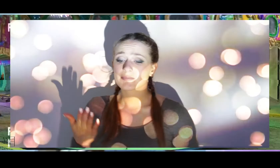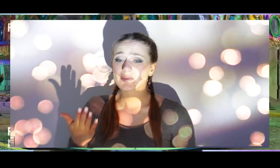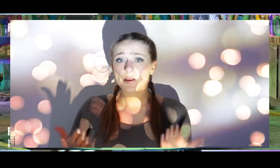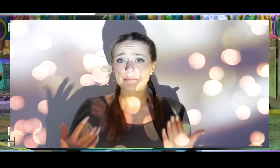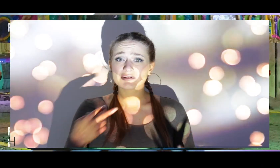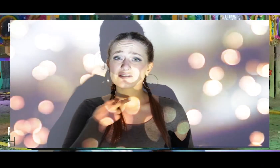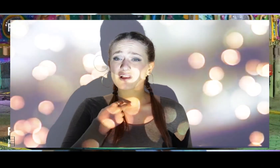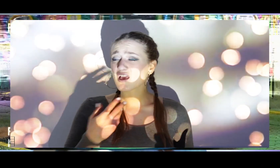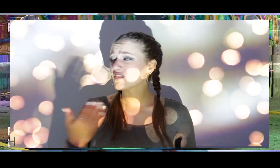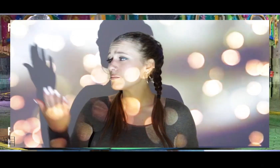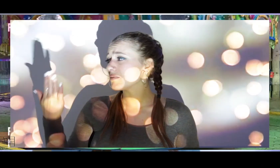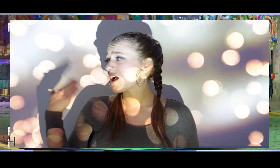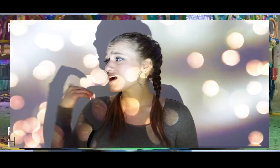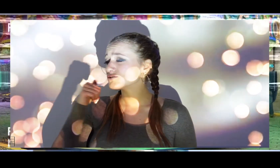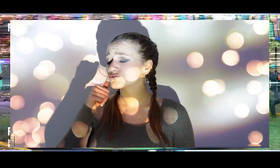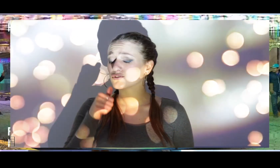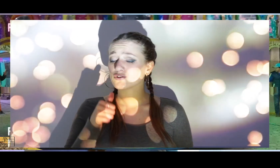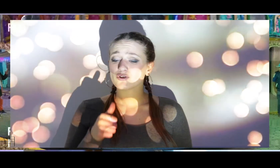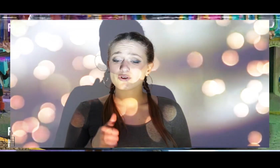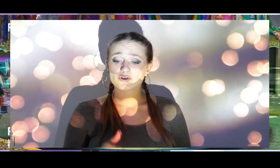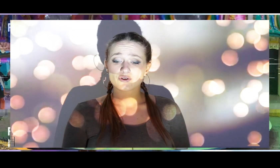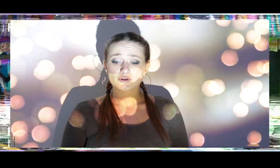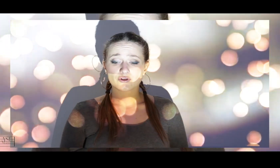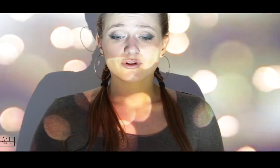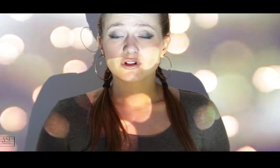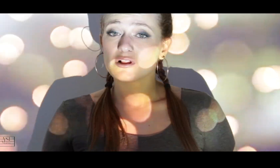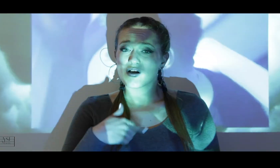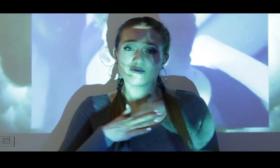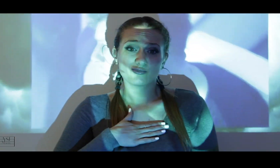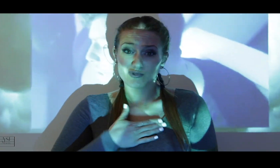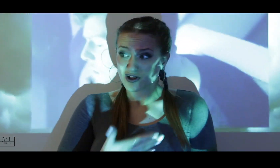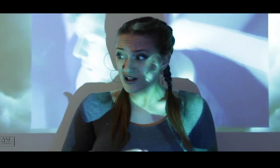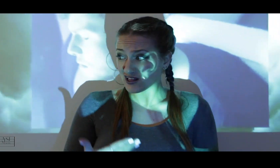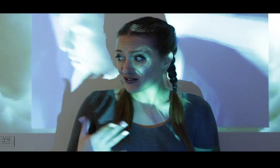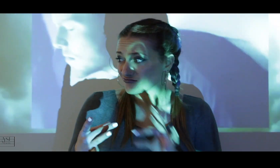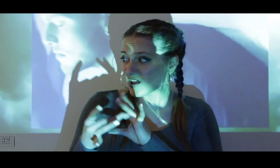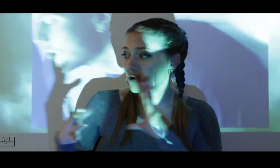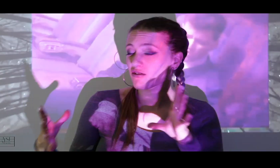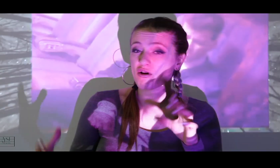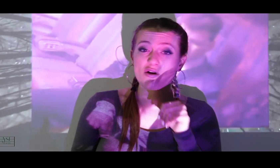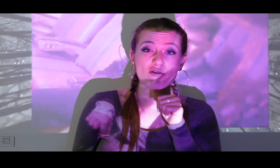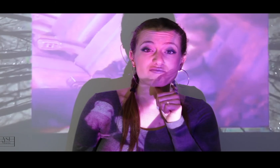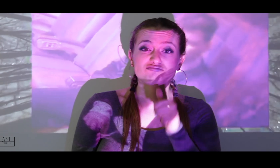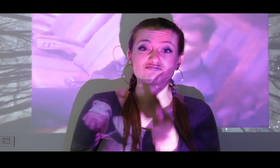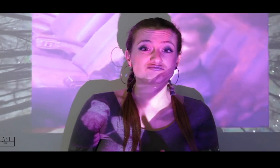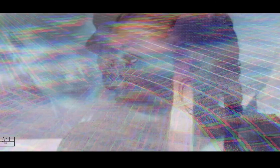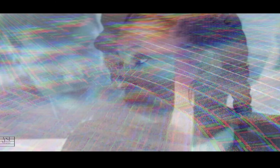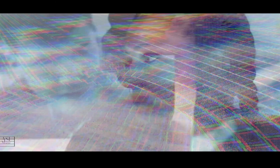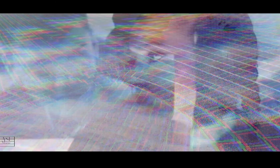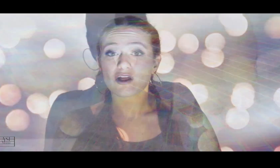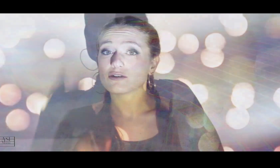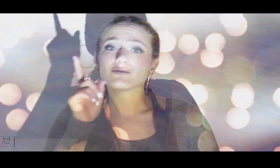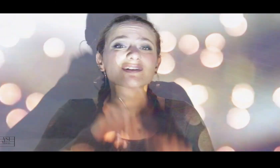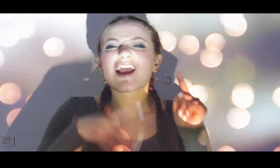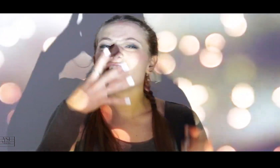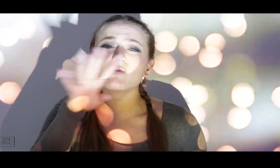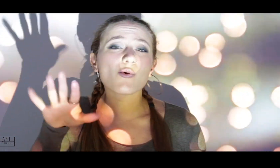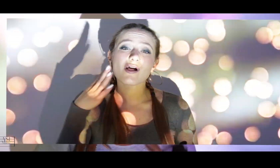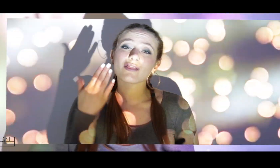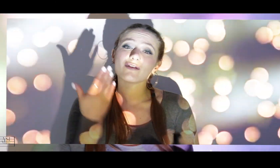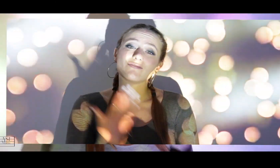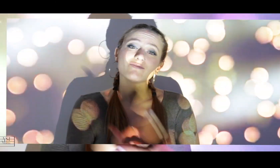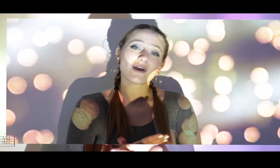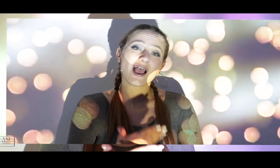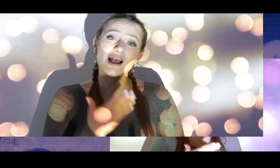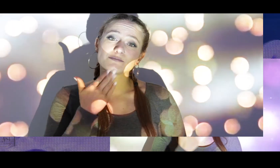Maybe I'm stuck in the past, girl Not willing to let it all go You can't ignore the